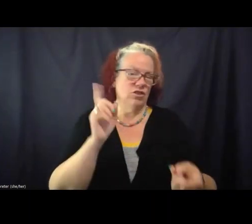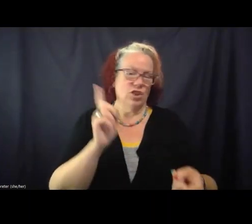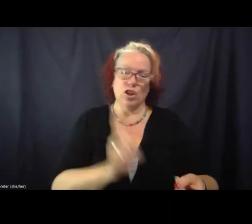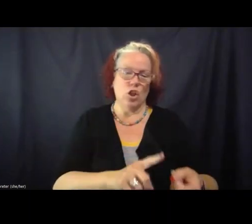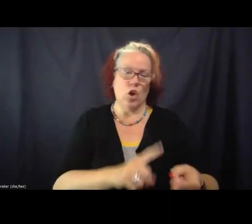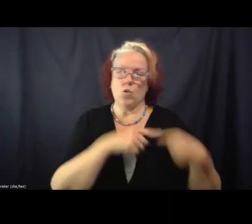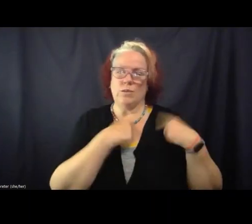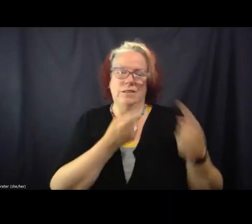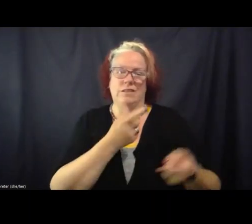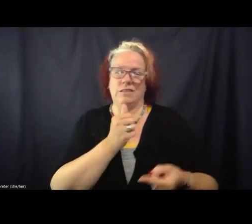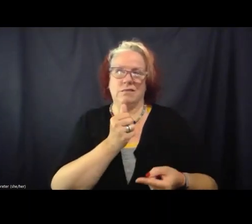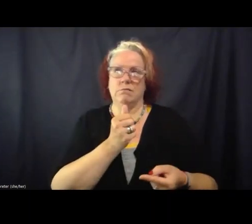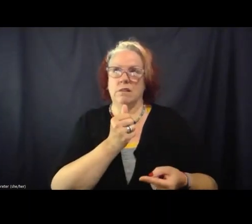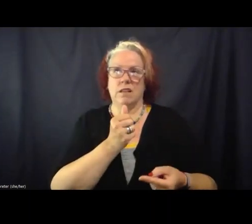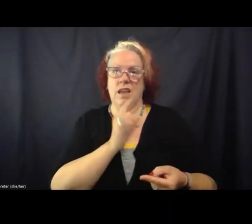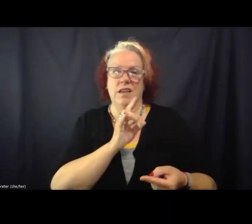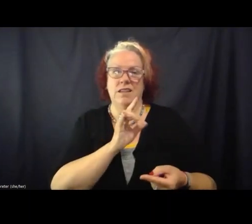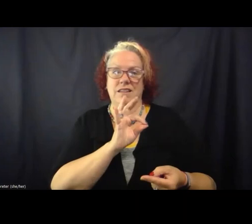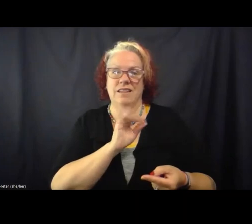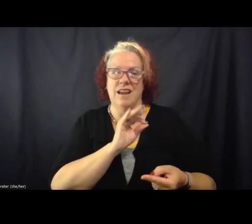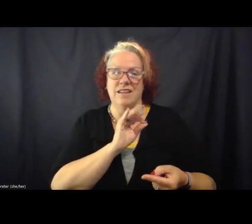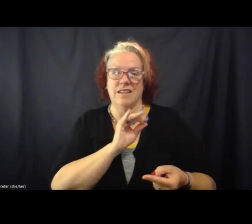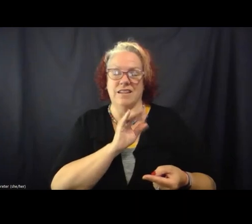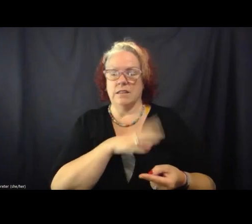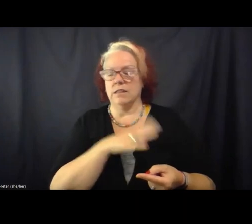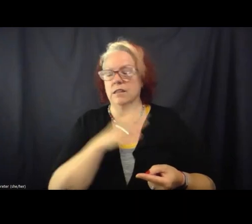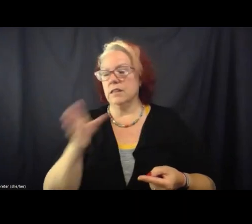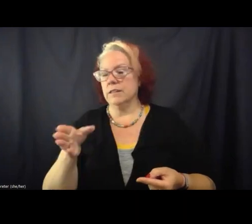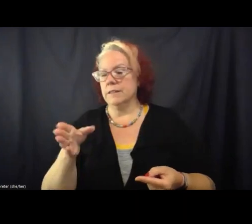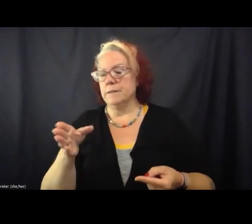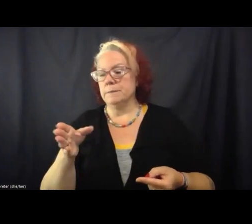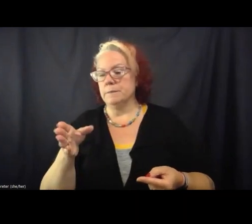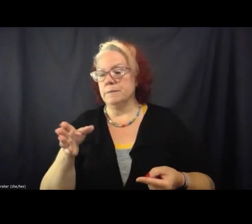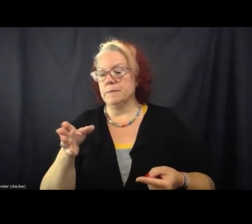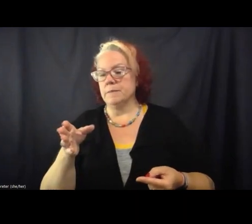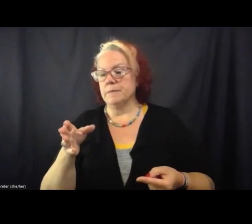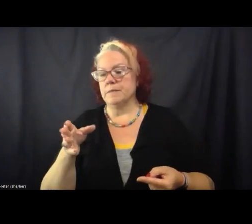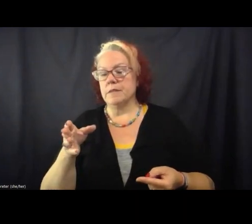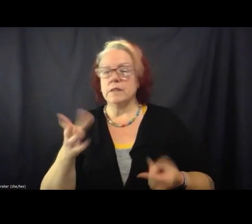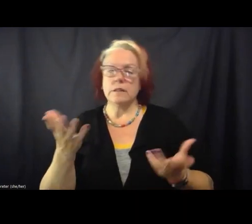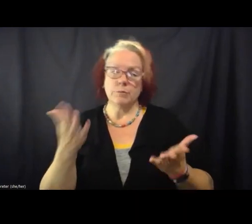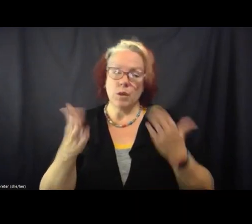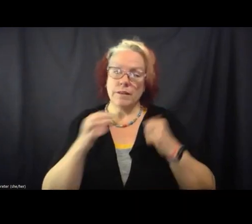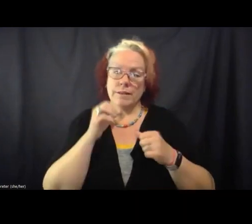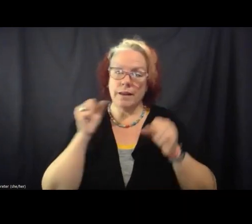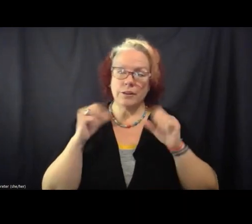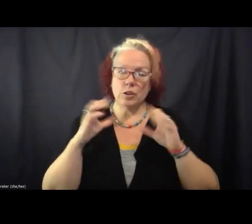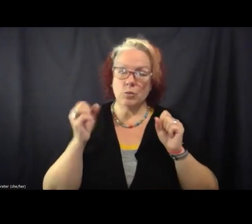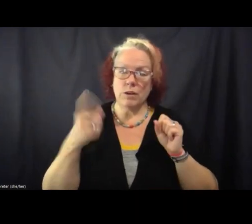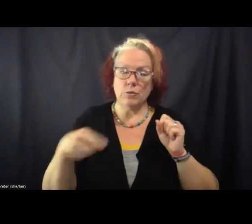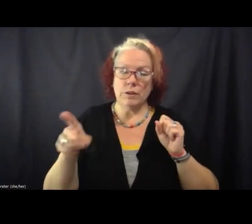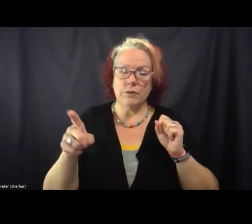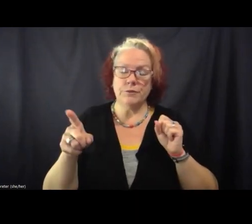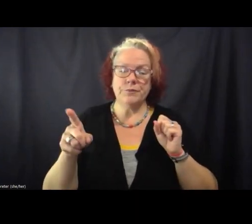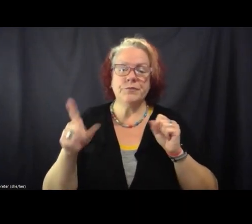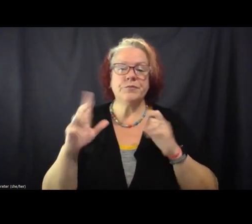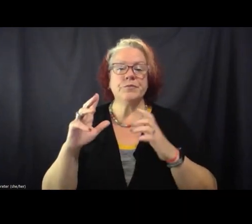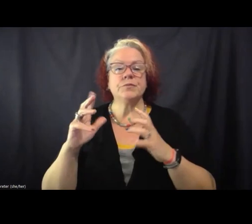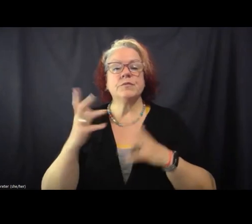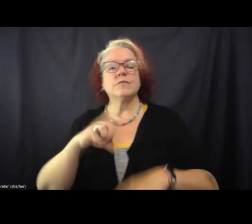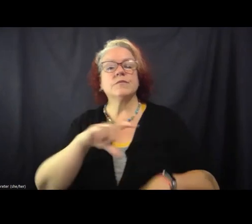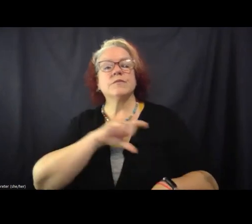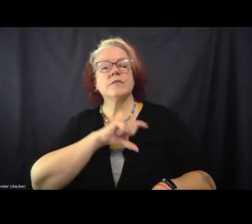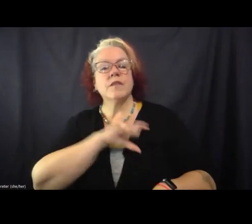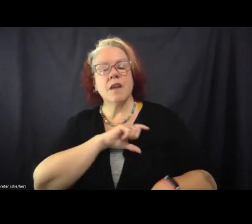1890s. At the same time, probably not a surprise to anybody. Correctional officer jobs